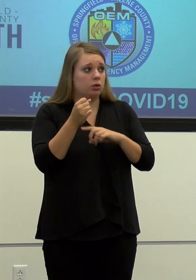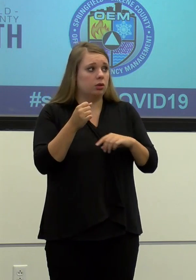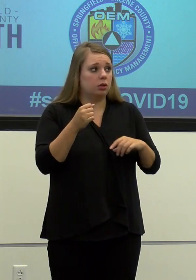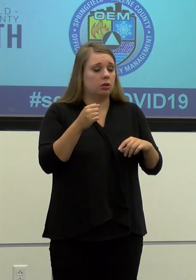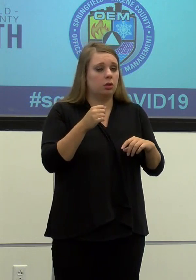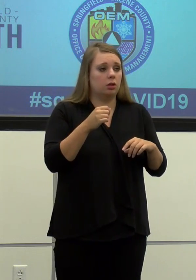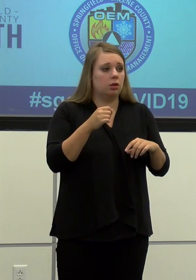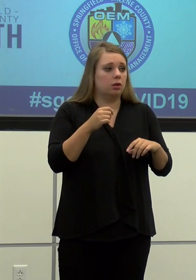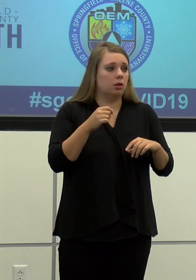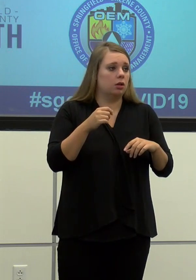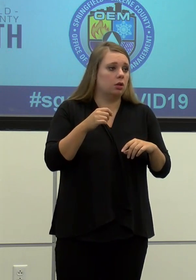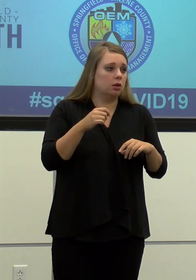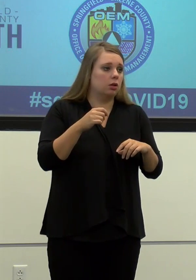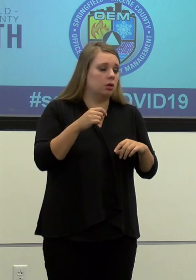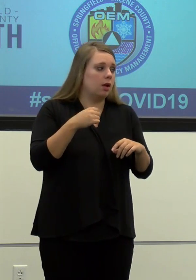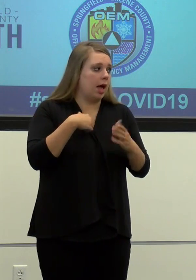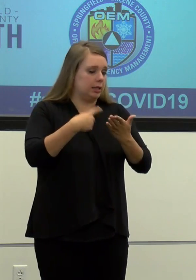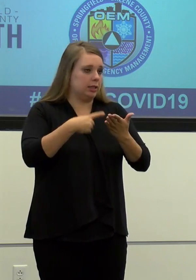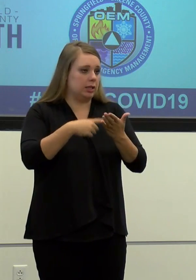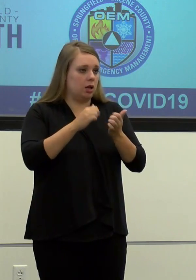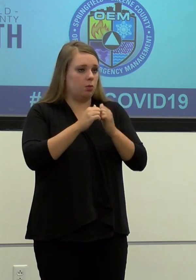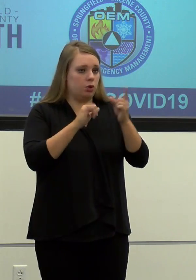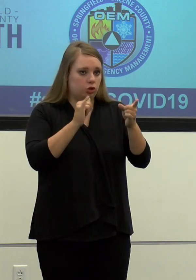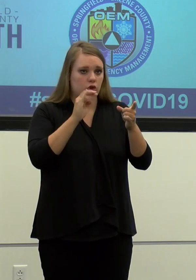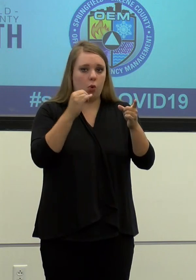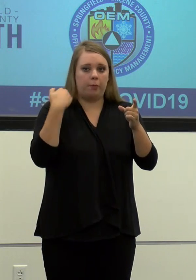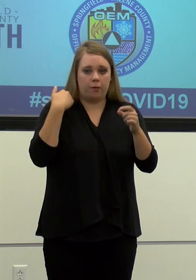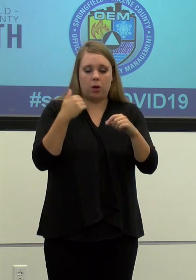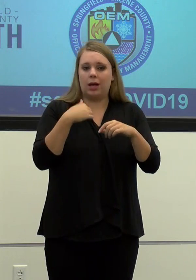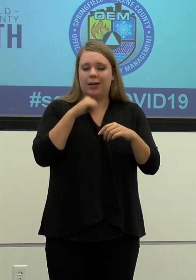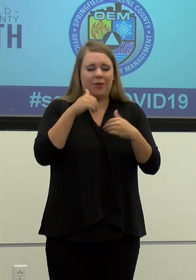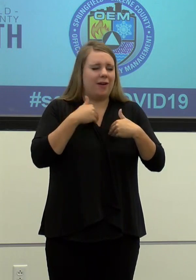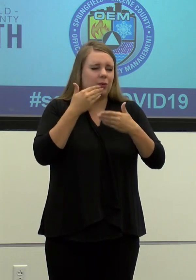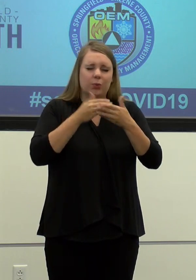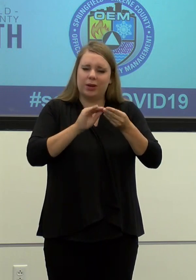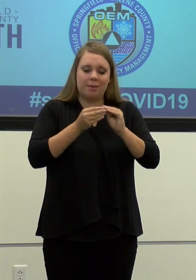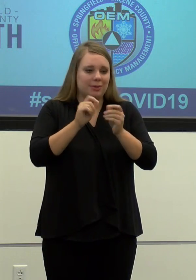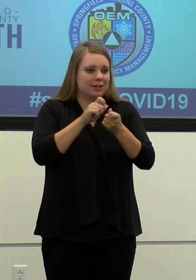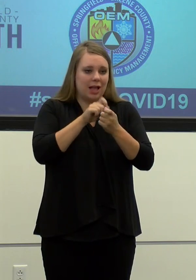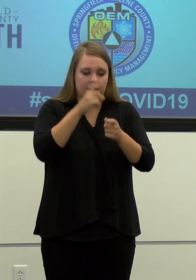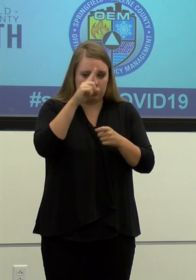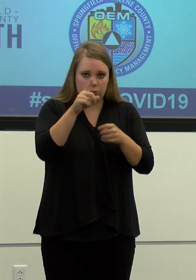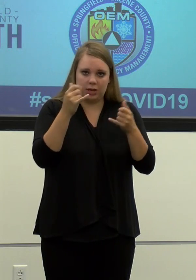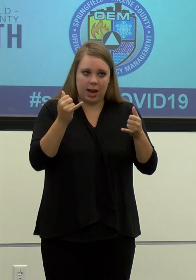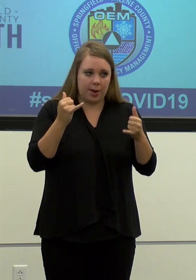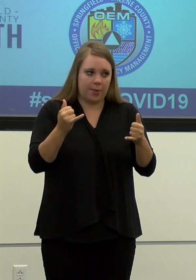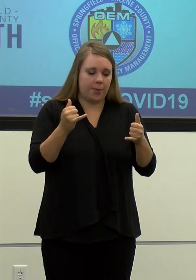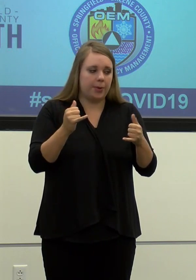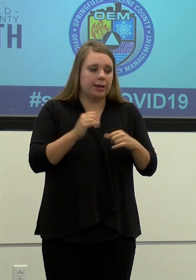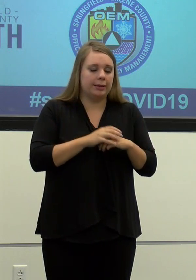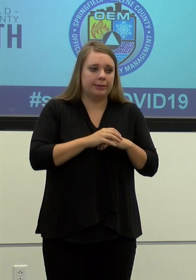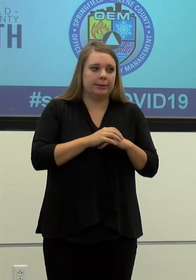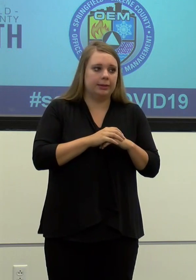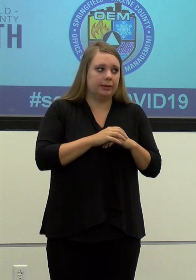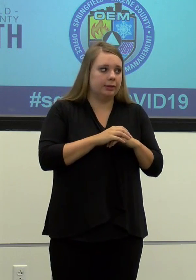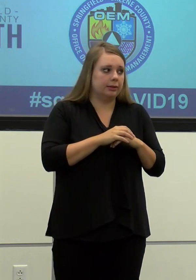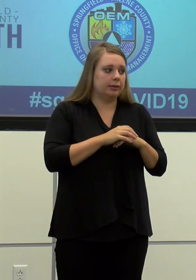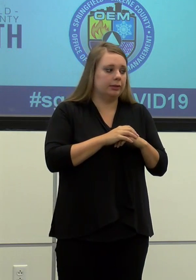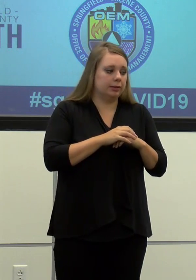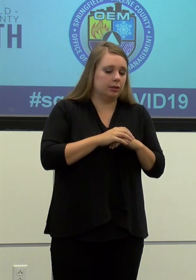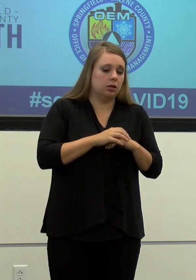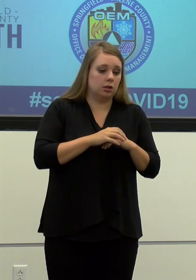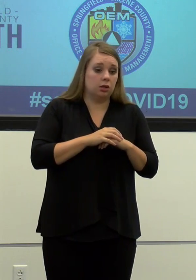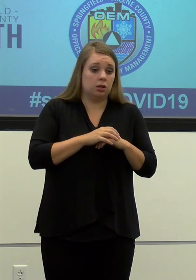uh, I addressed with Joe earlier. Um, I don't have good data on that for you today. Uh, uh, I and Katie, but,